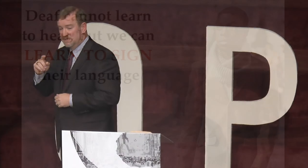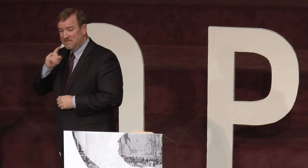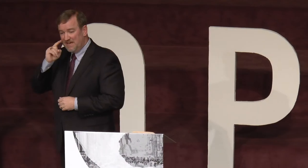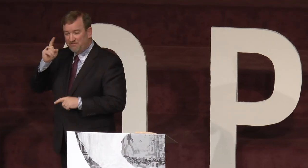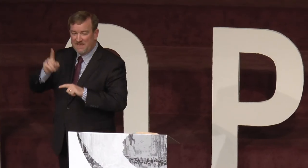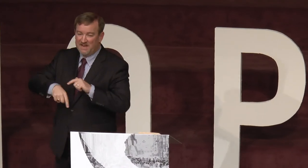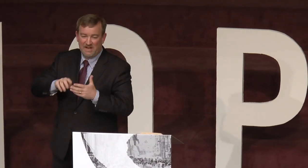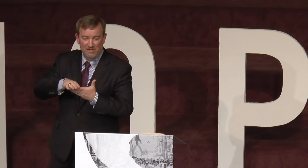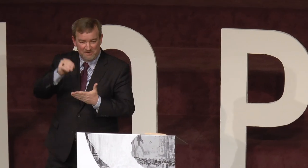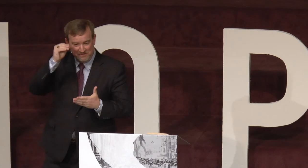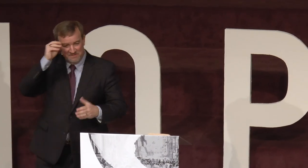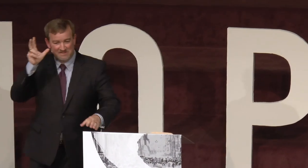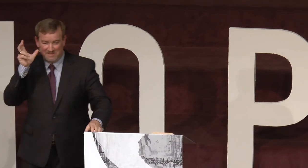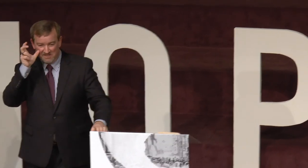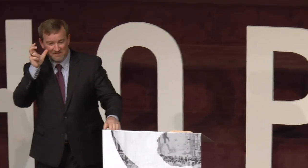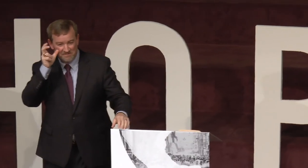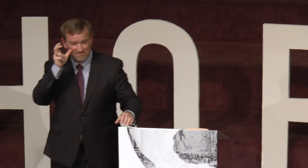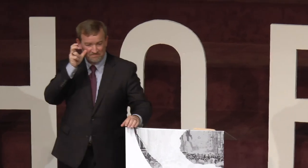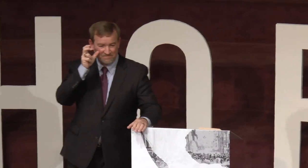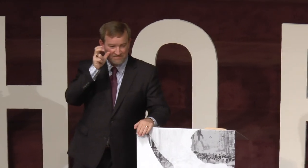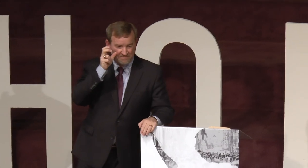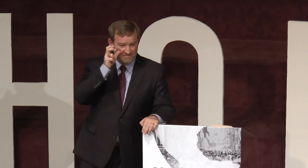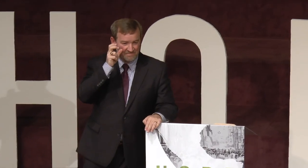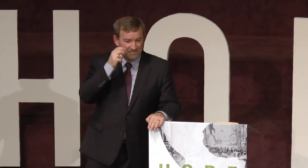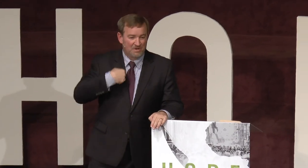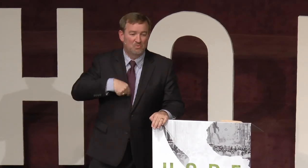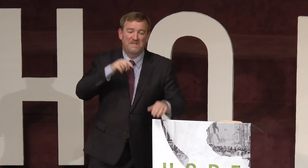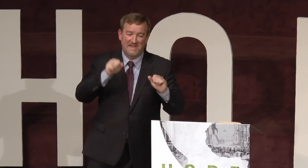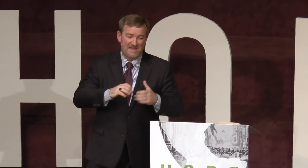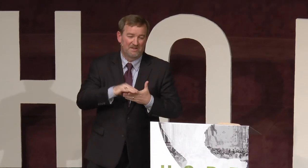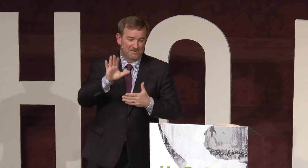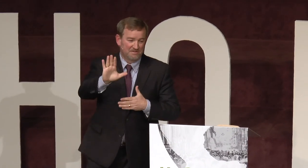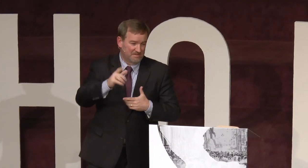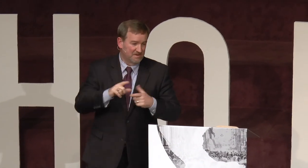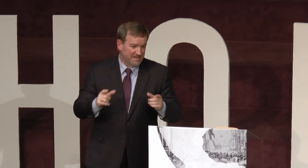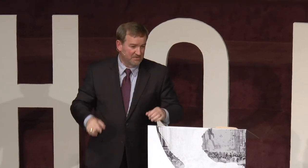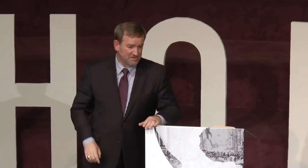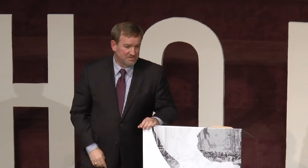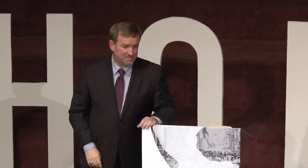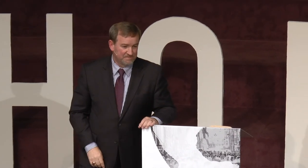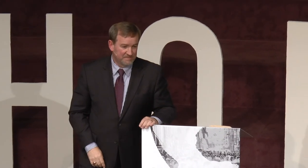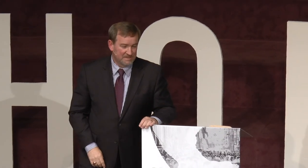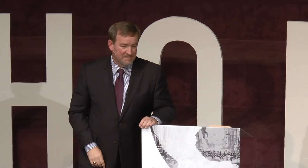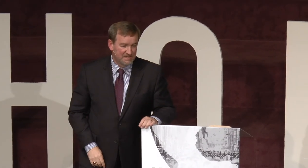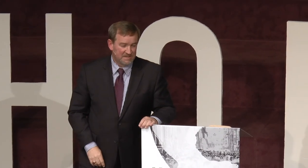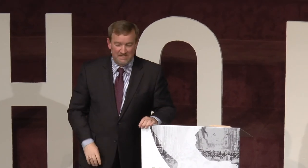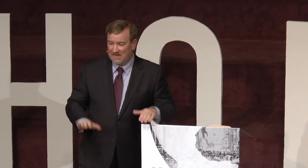Deaf cannot learn to hear, but we can learn their language. I